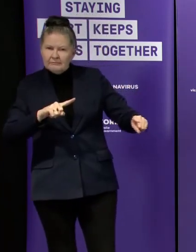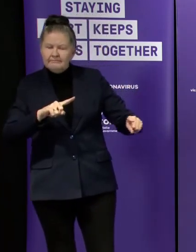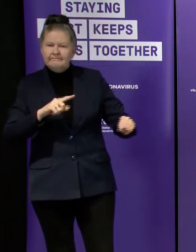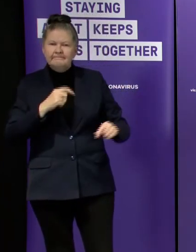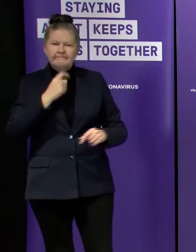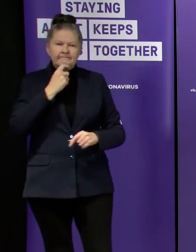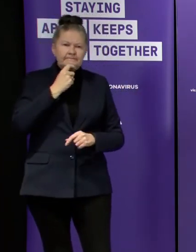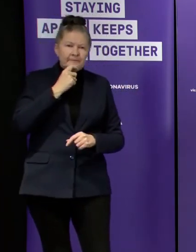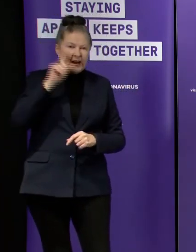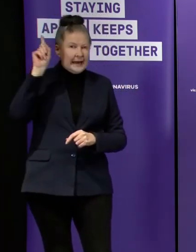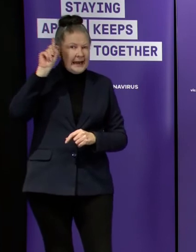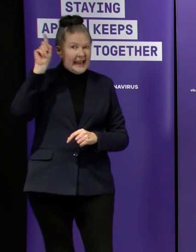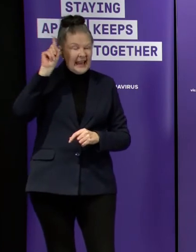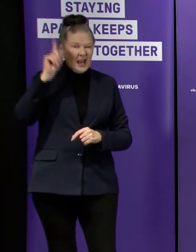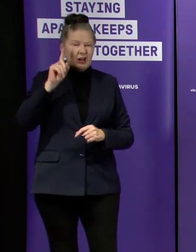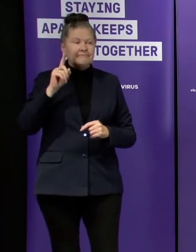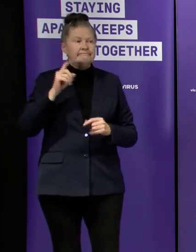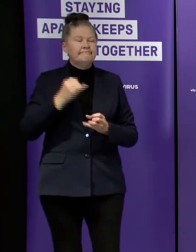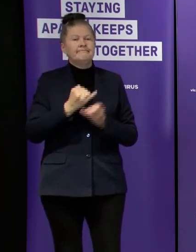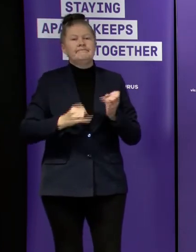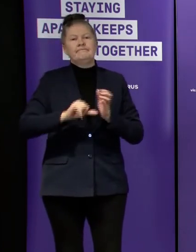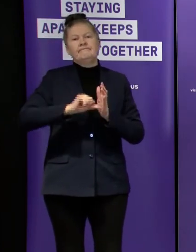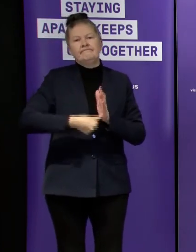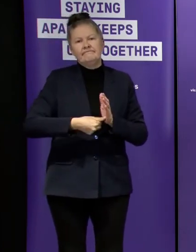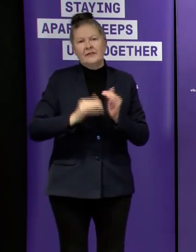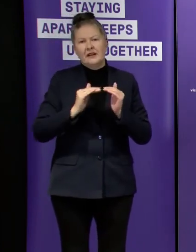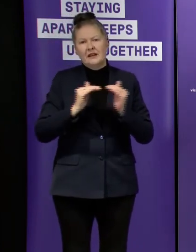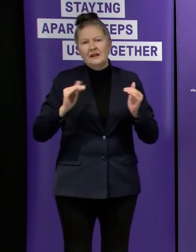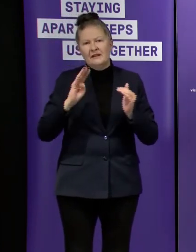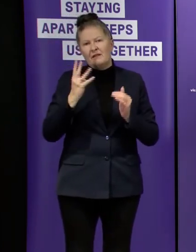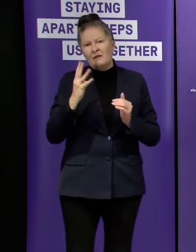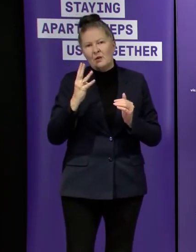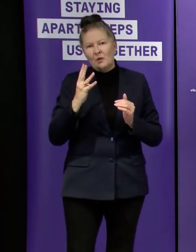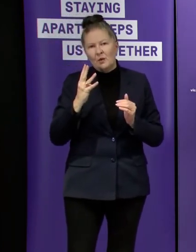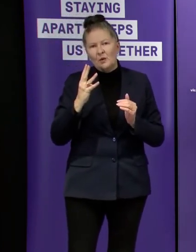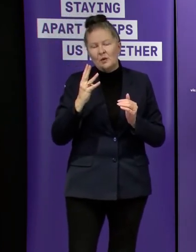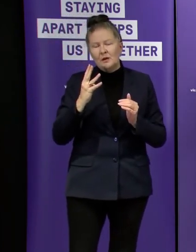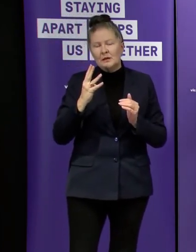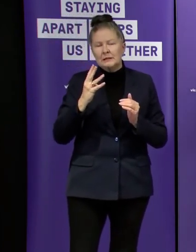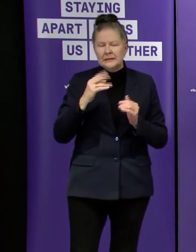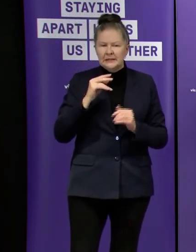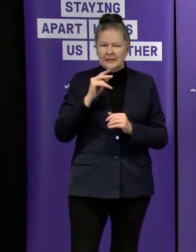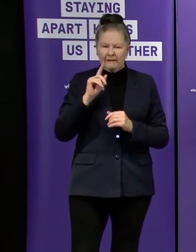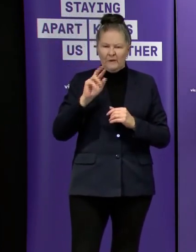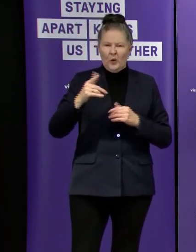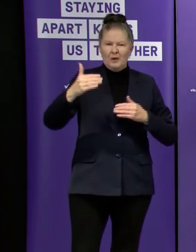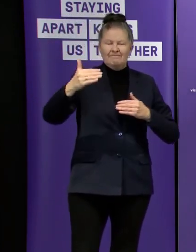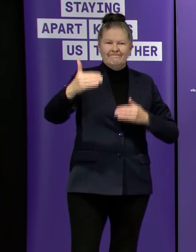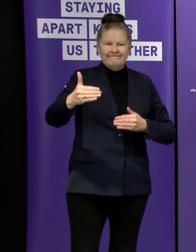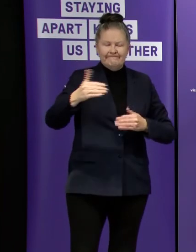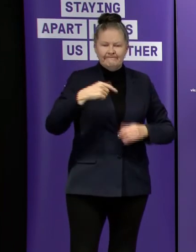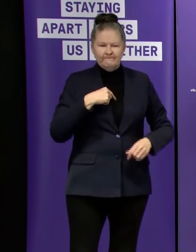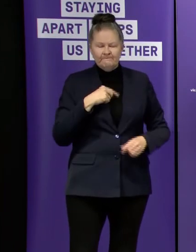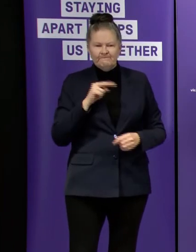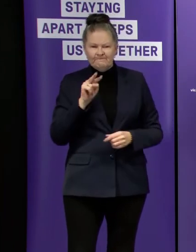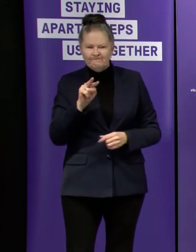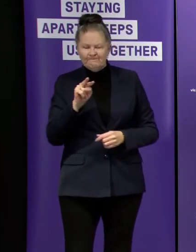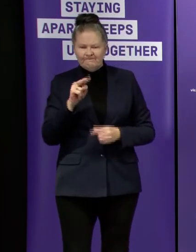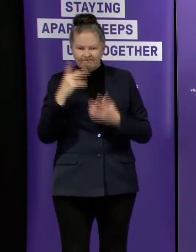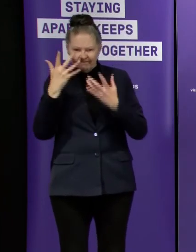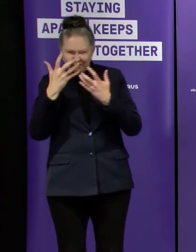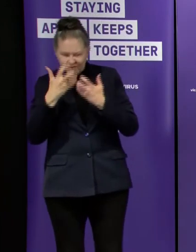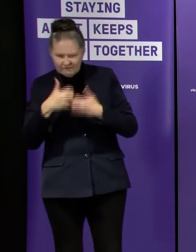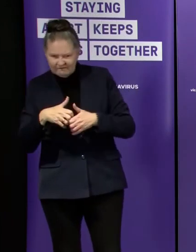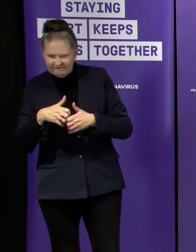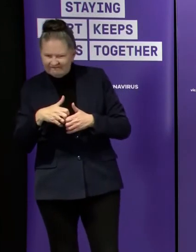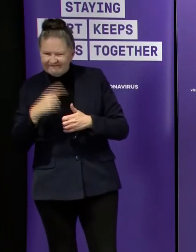uh the now stage four uh settings uh remaining in place to the uh identified period we identified that there would be